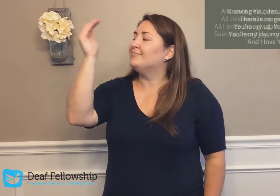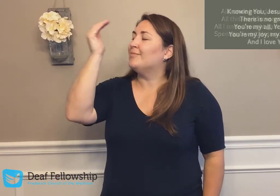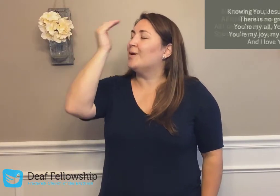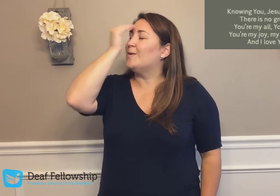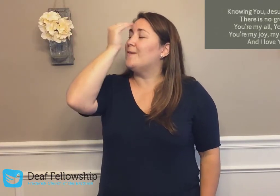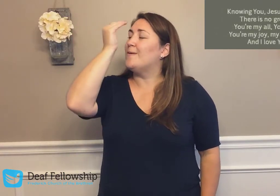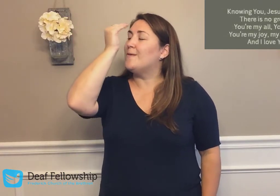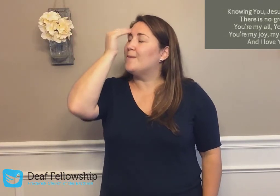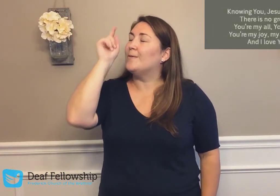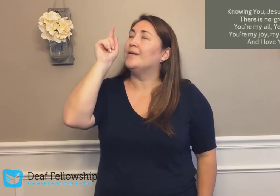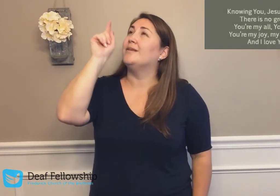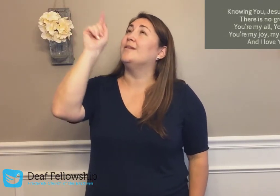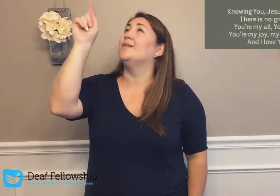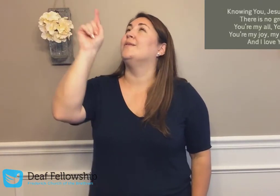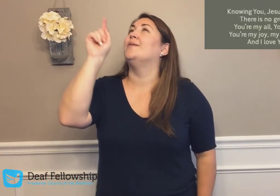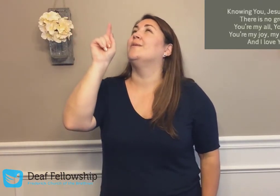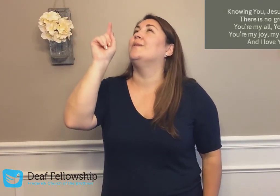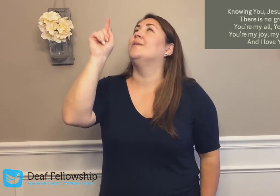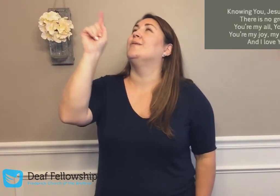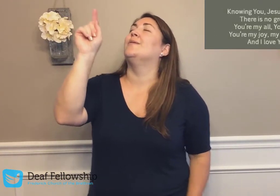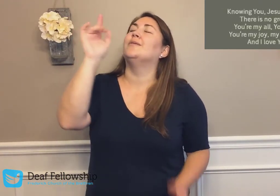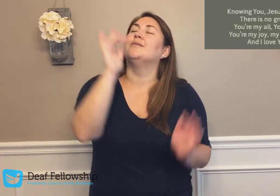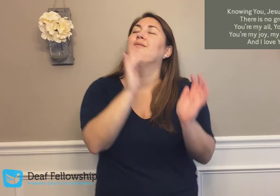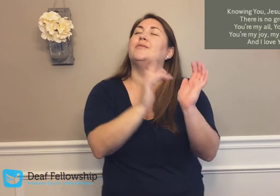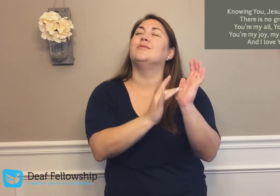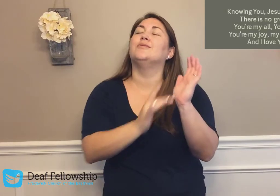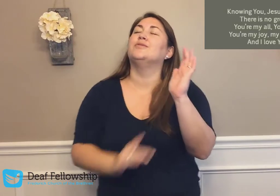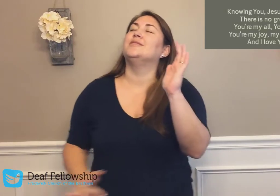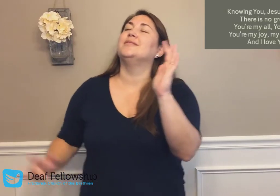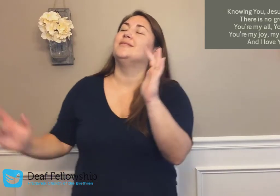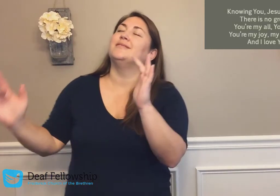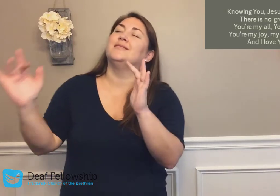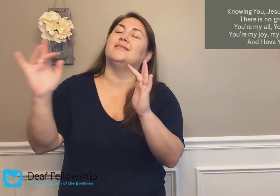Knowing You, Jesus